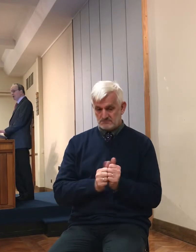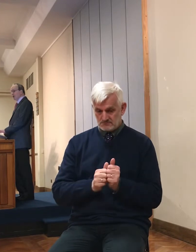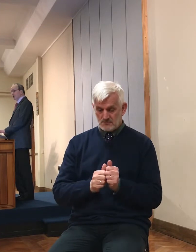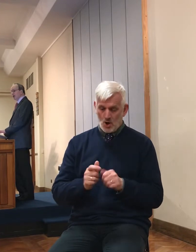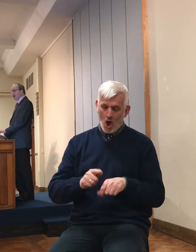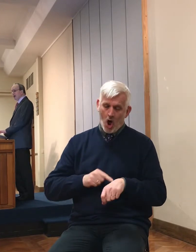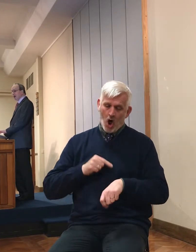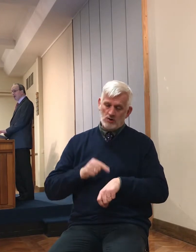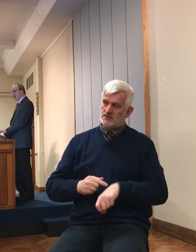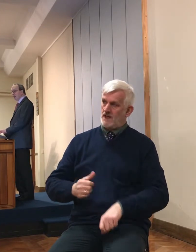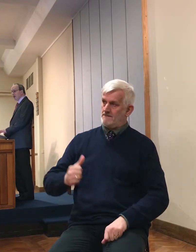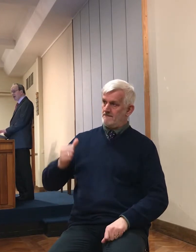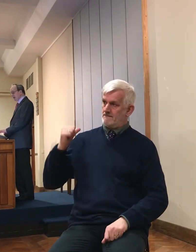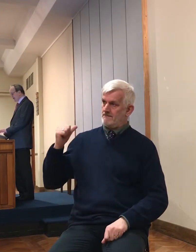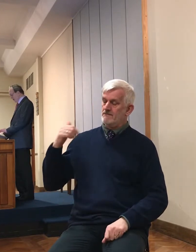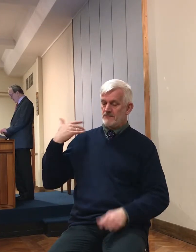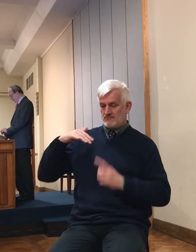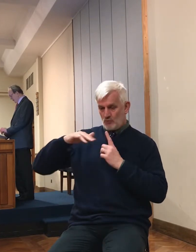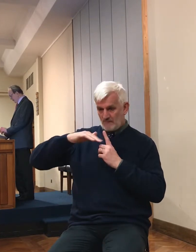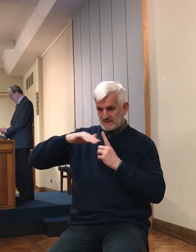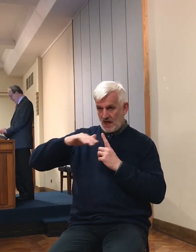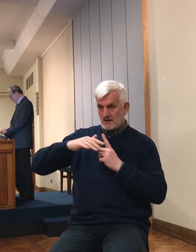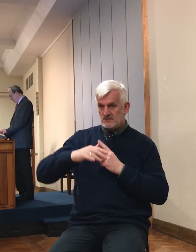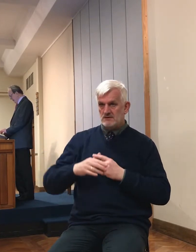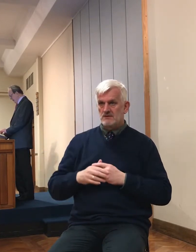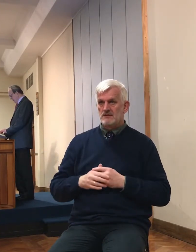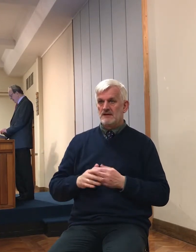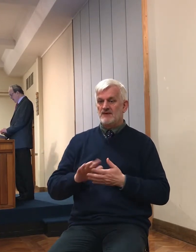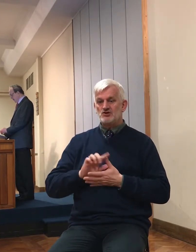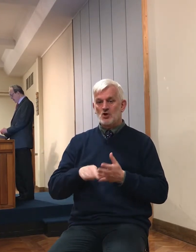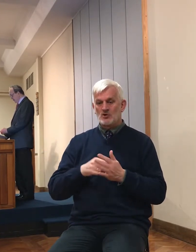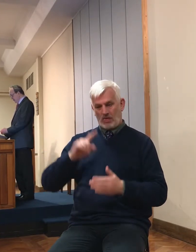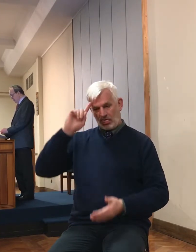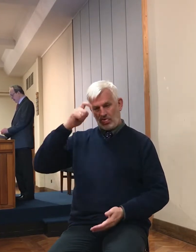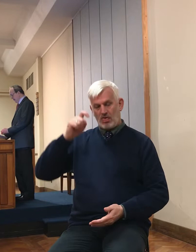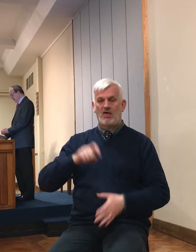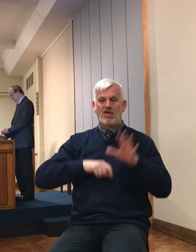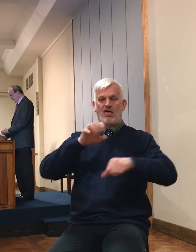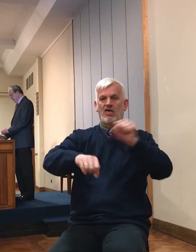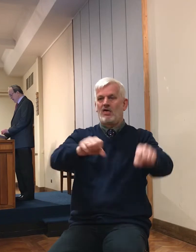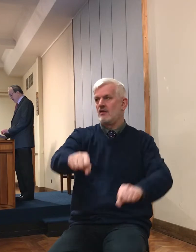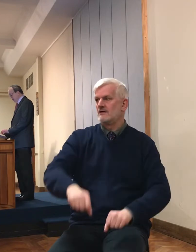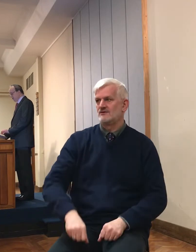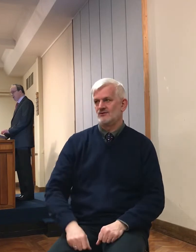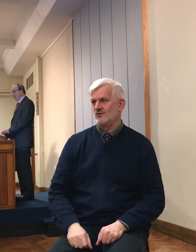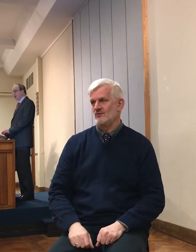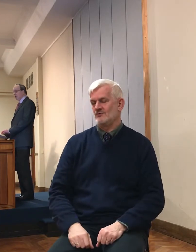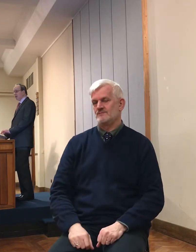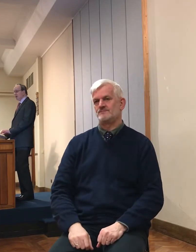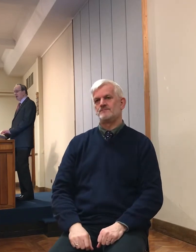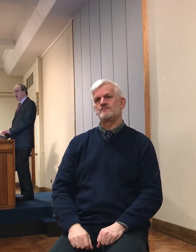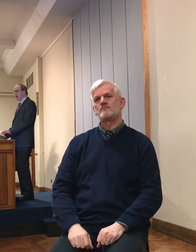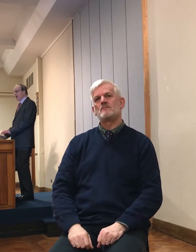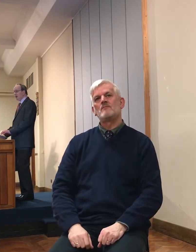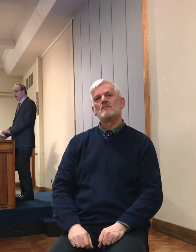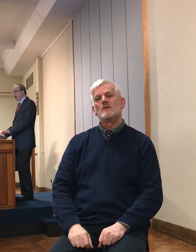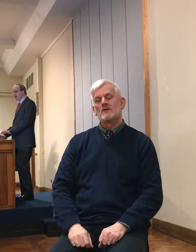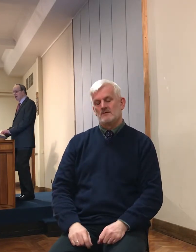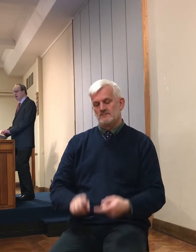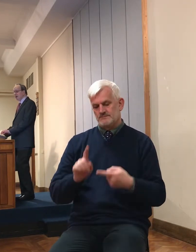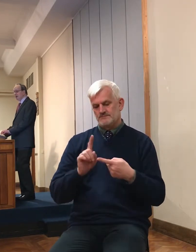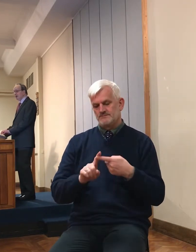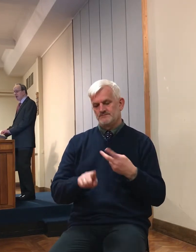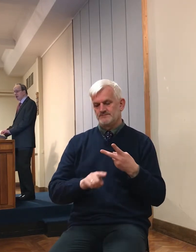individual's idea of a conquest. And it's plain also that it was a moral and